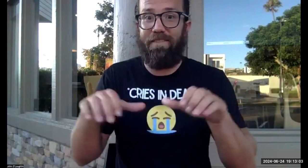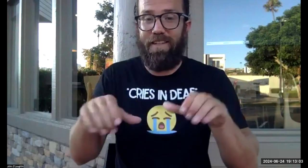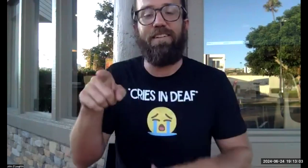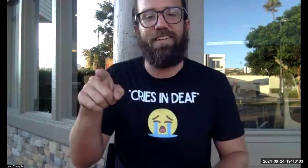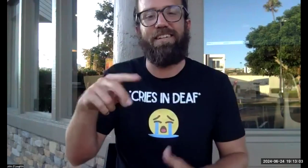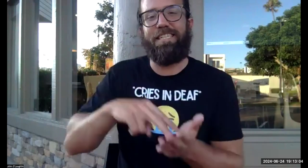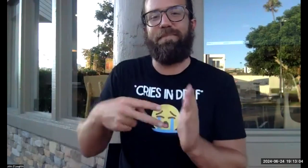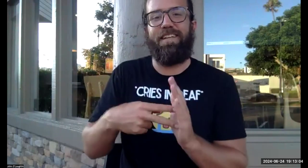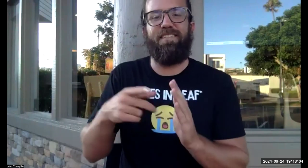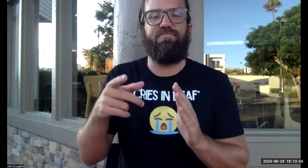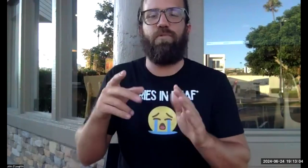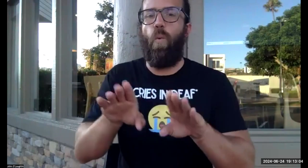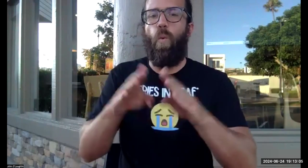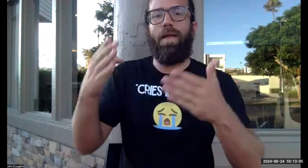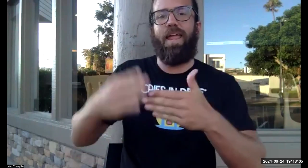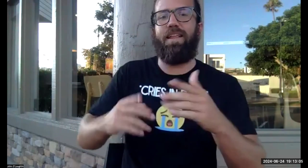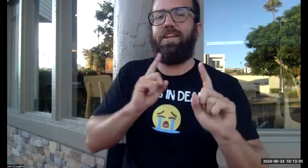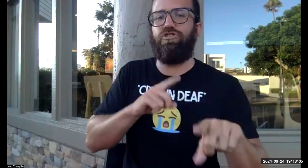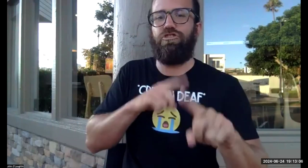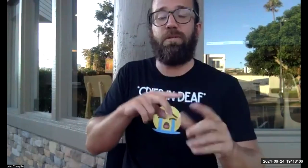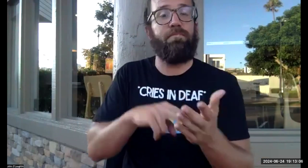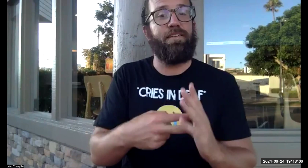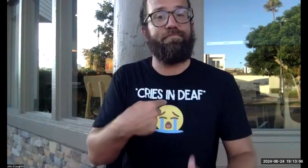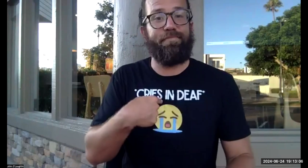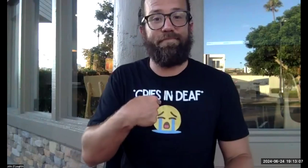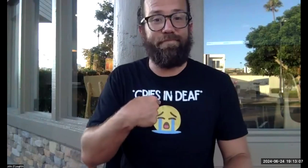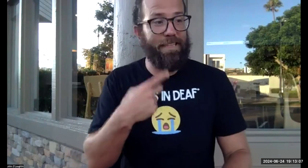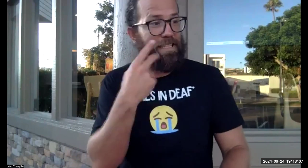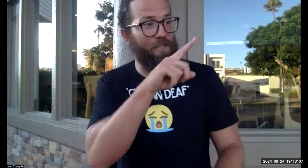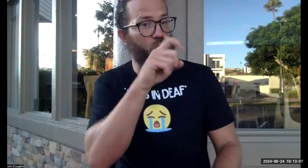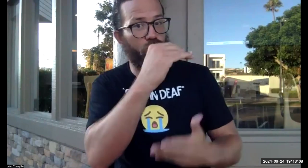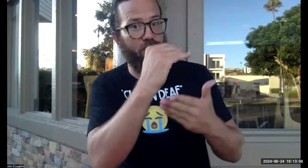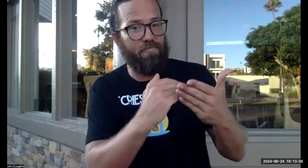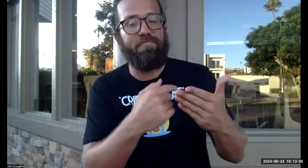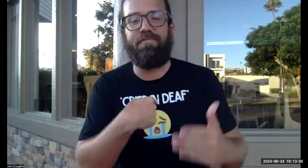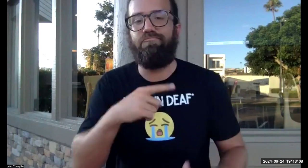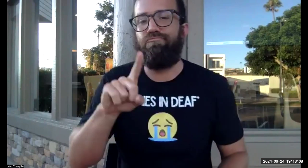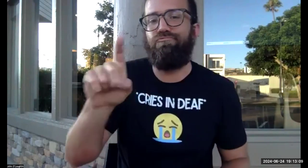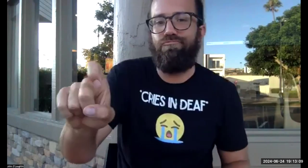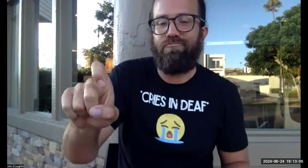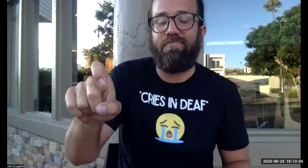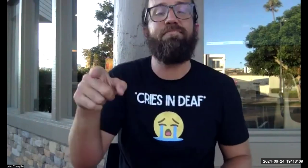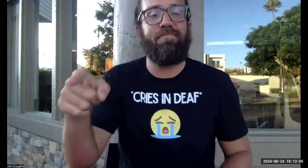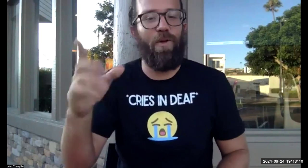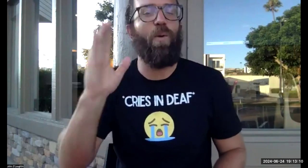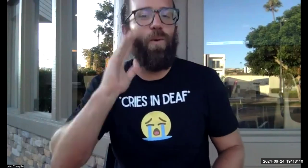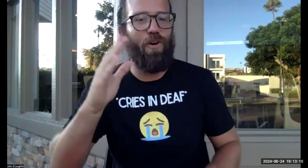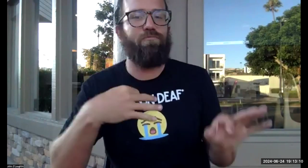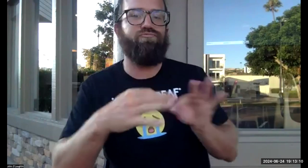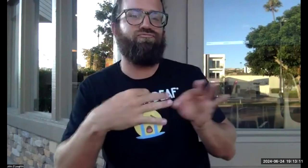Um, but you'll see, you know, the activity is kind of open under ended answers. So you'll see on the list, there's a